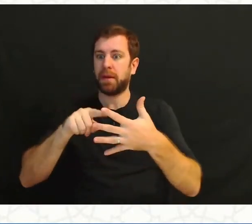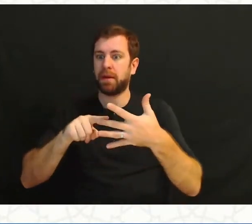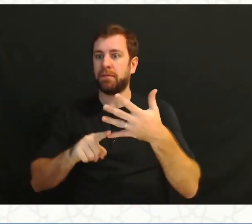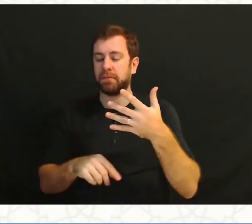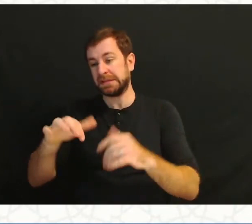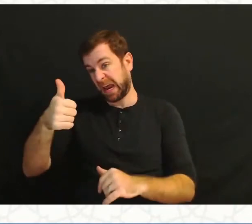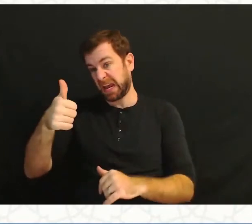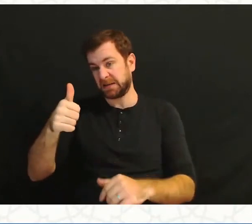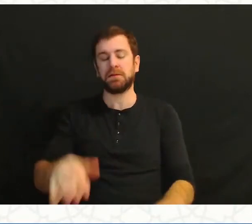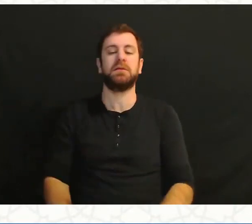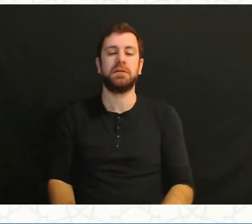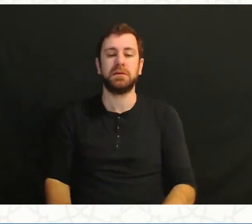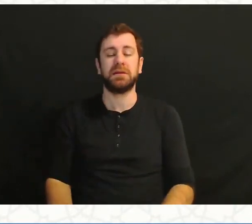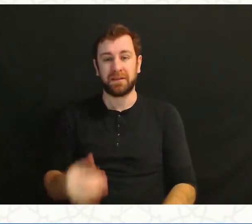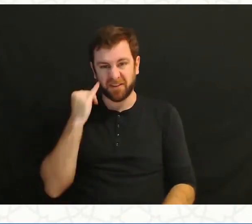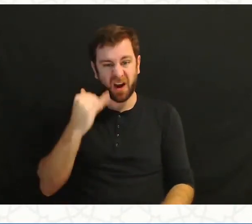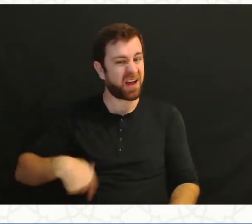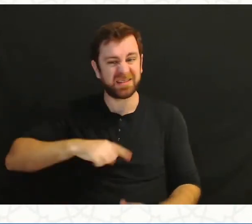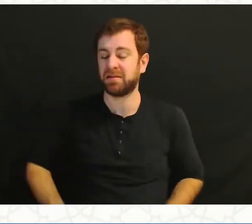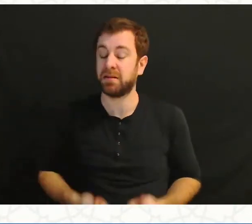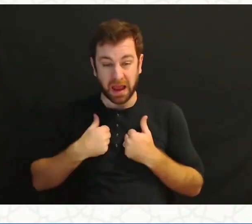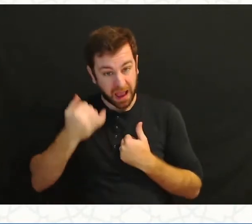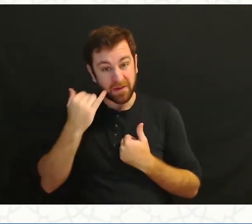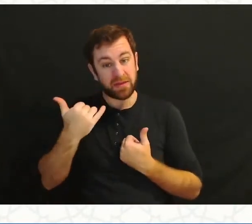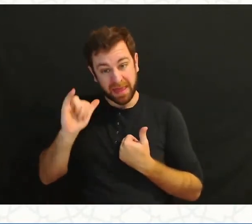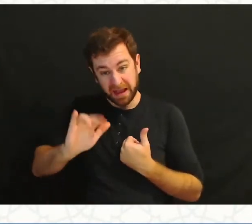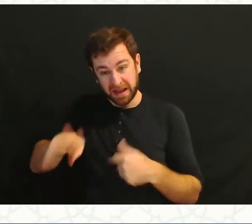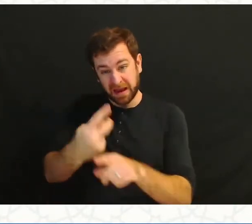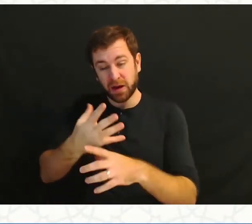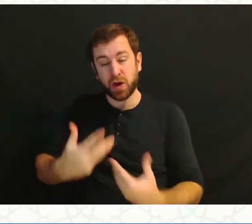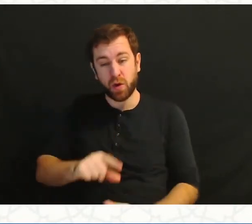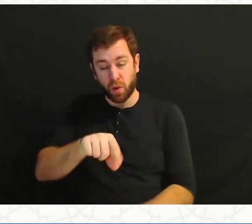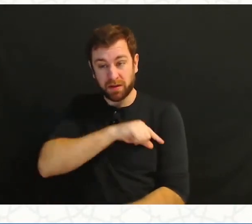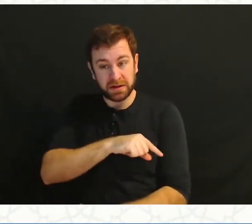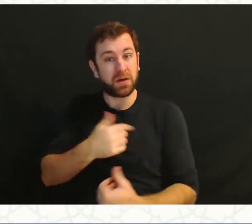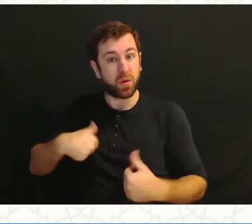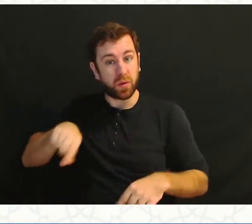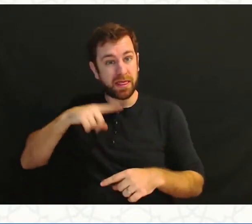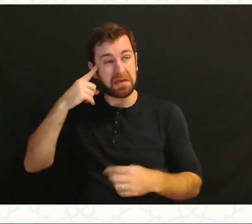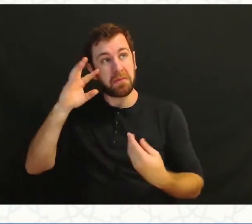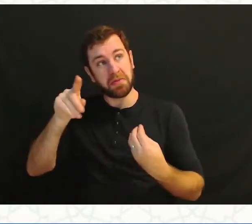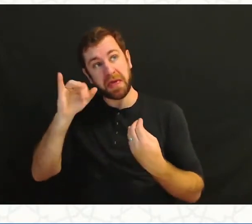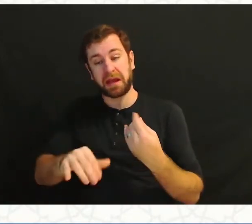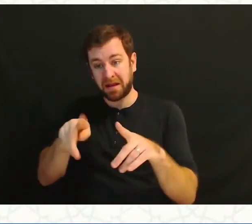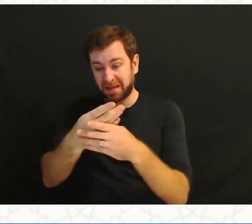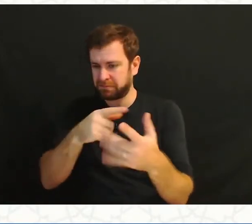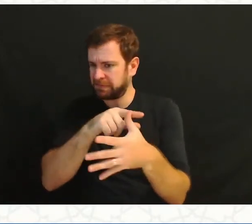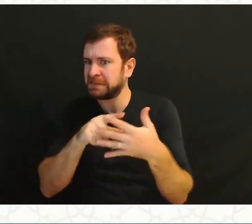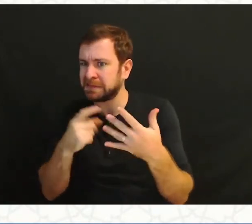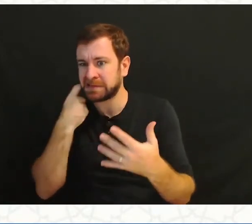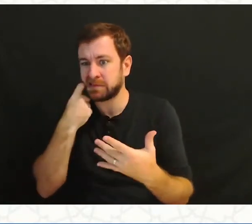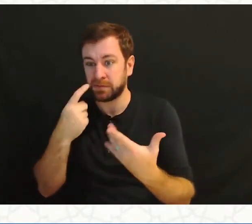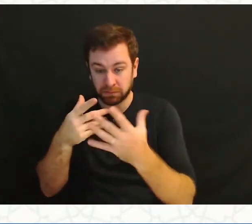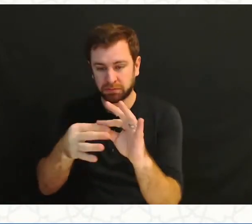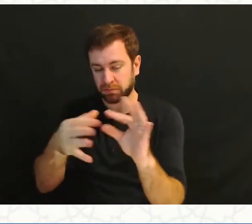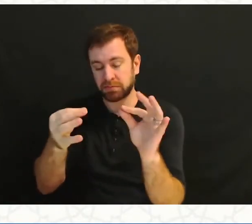that we could try to put some of these qualities. Think about these areas alone. And